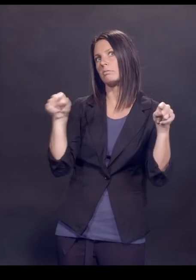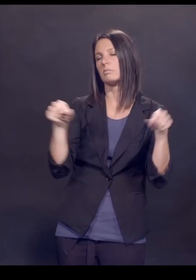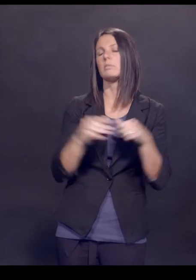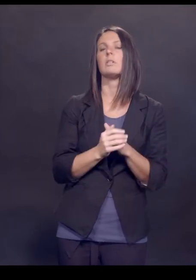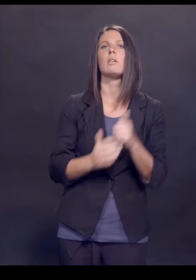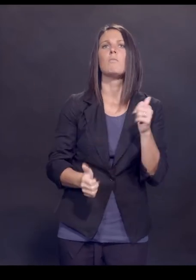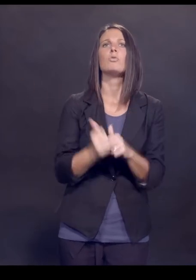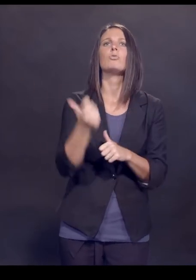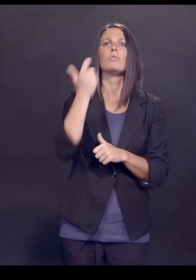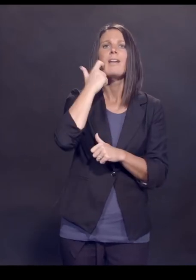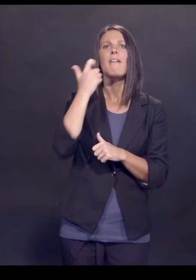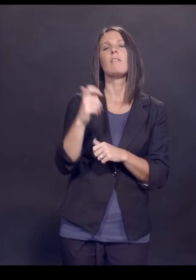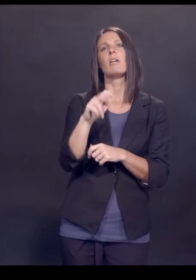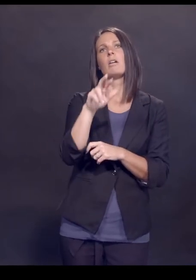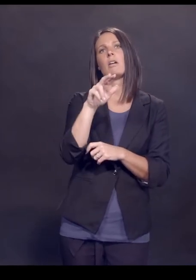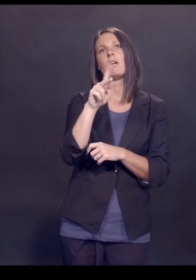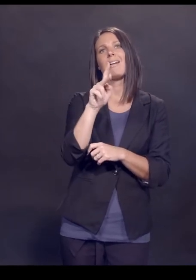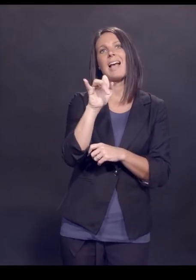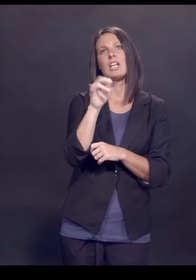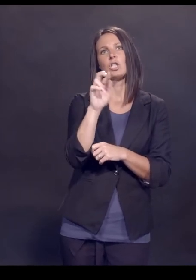Kaiser Family Foundation